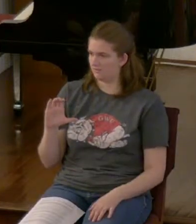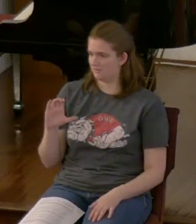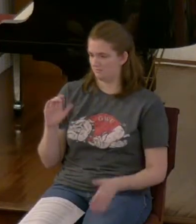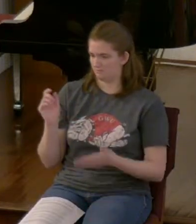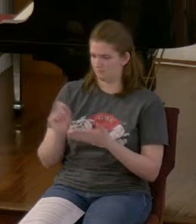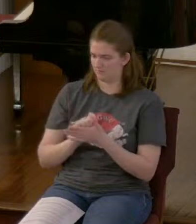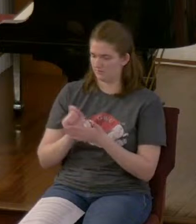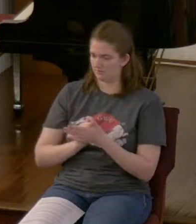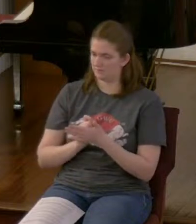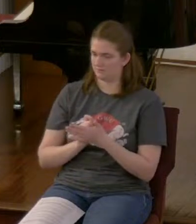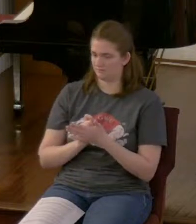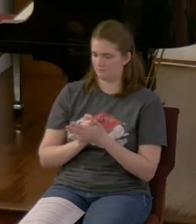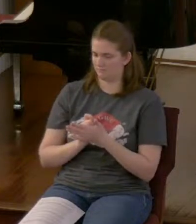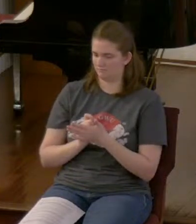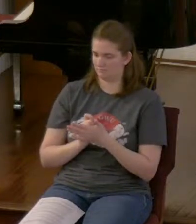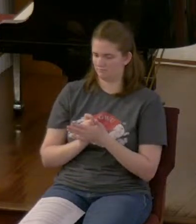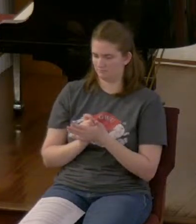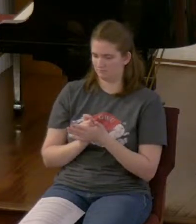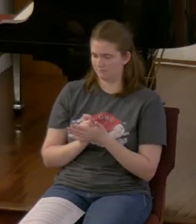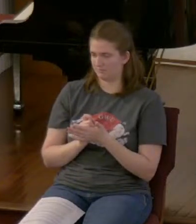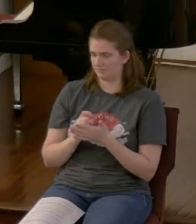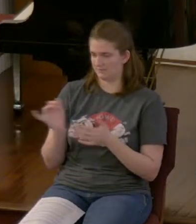okay but